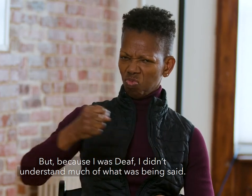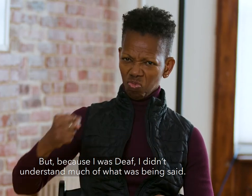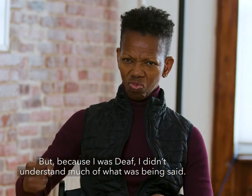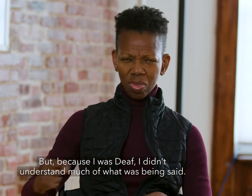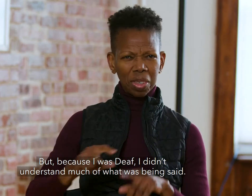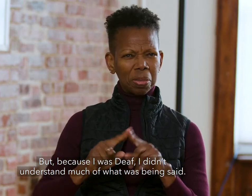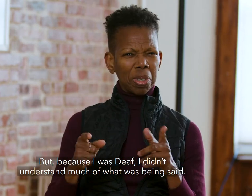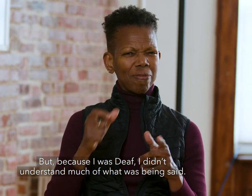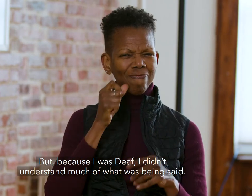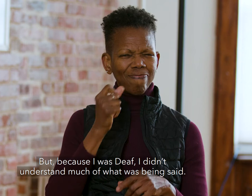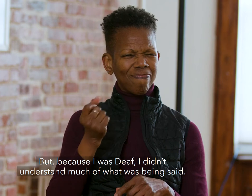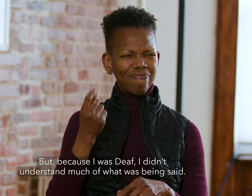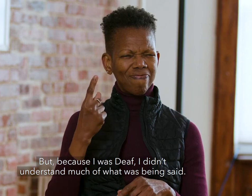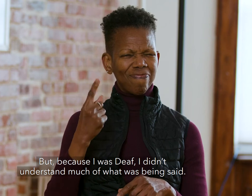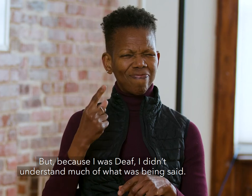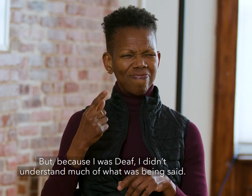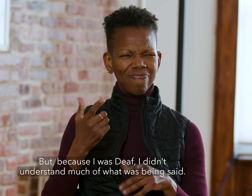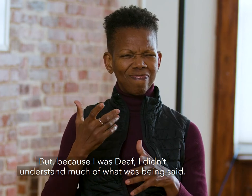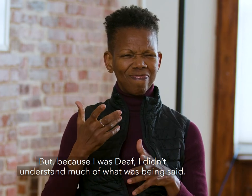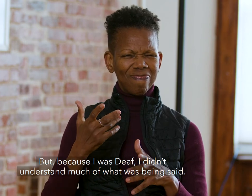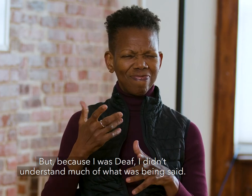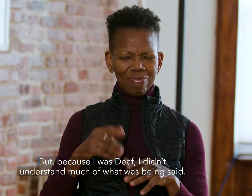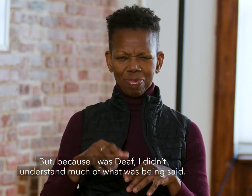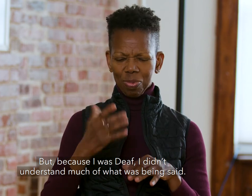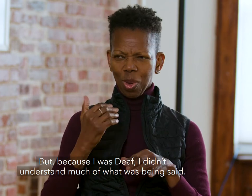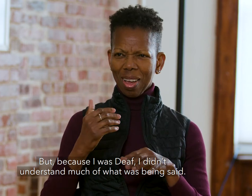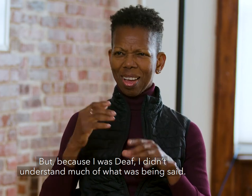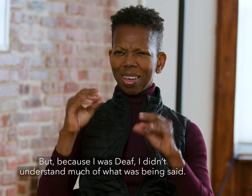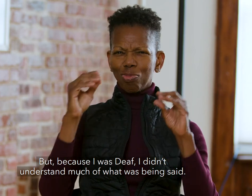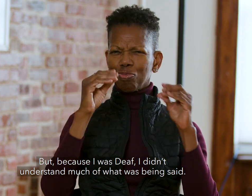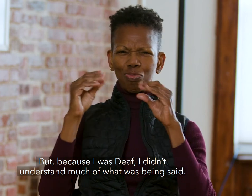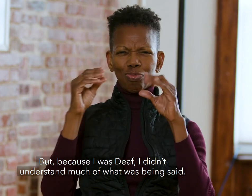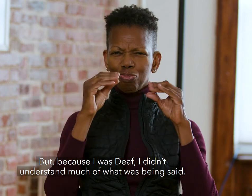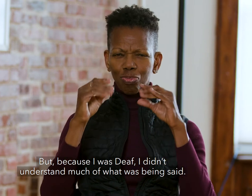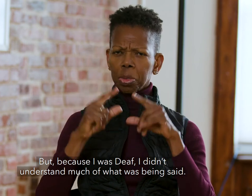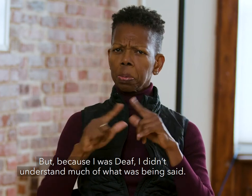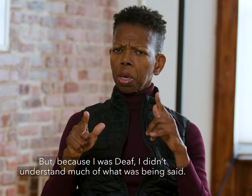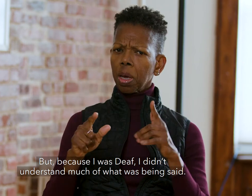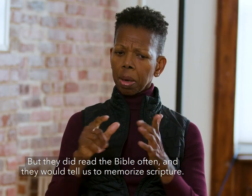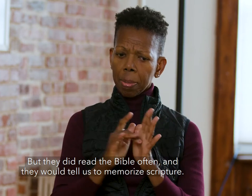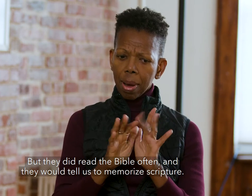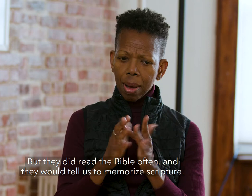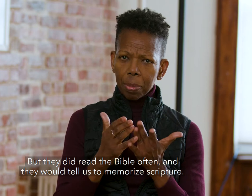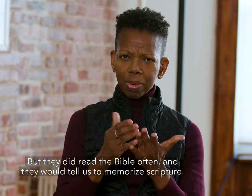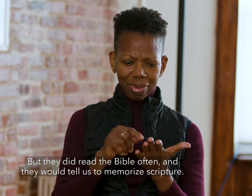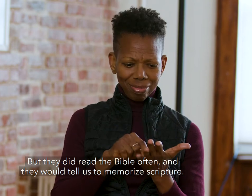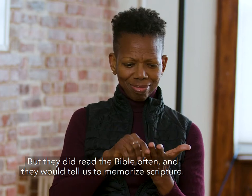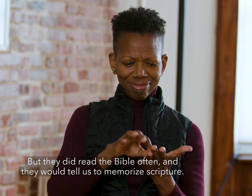But because I was deaf, I didn't understand much of what was being said. But they did read